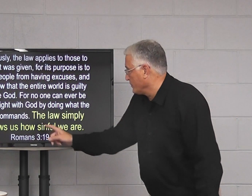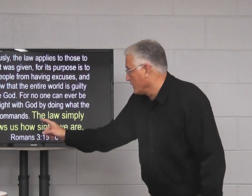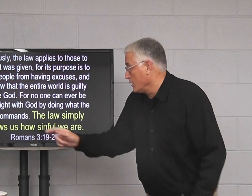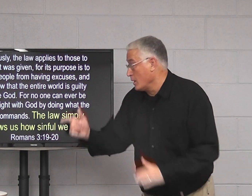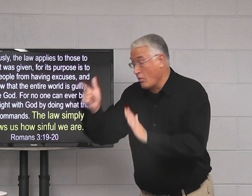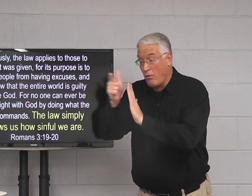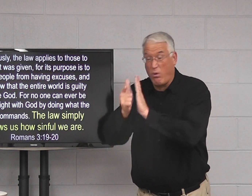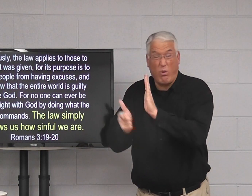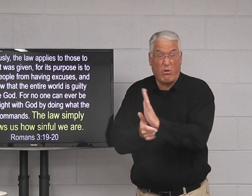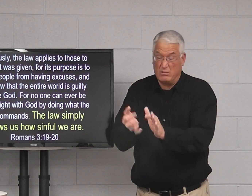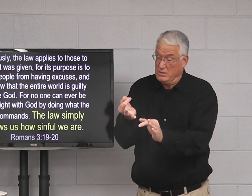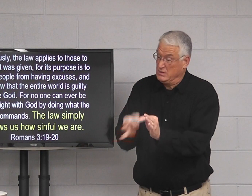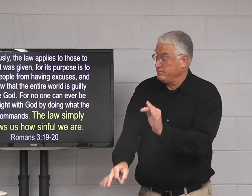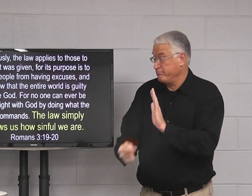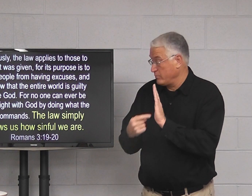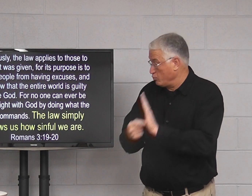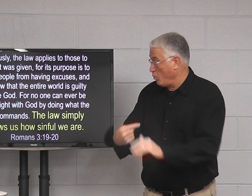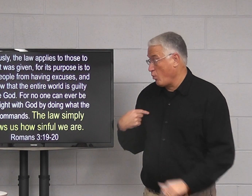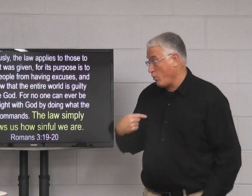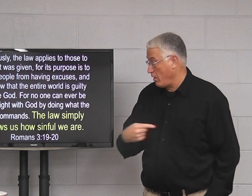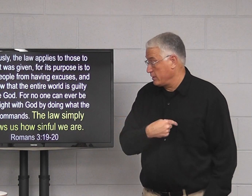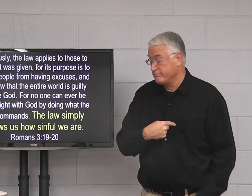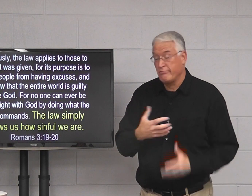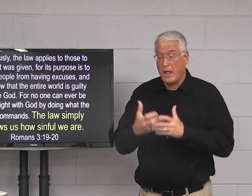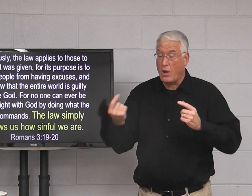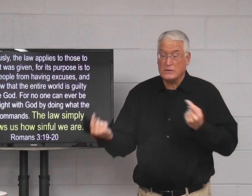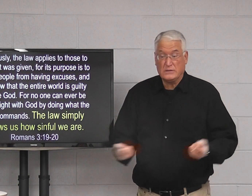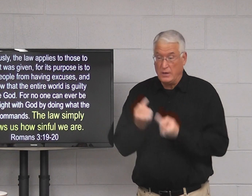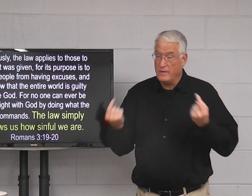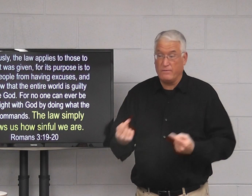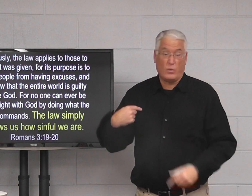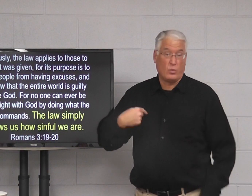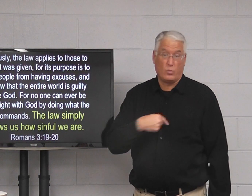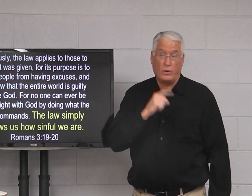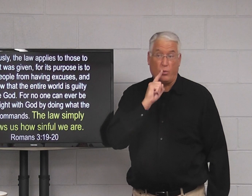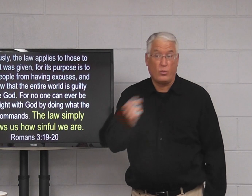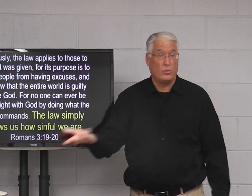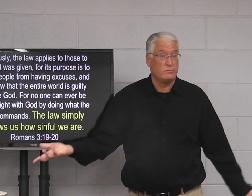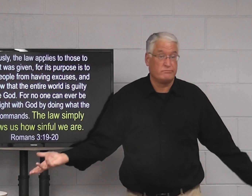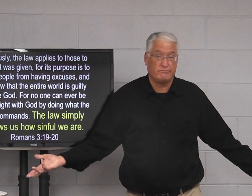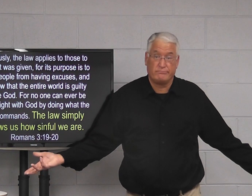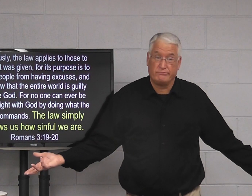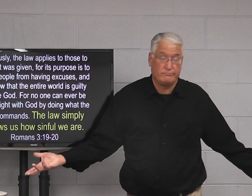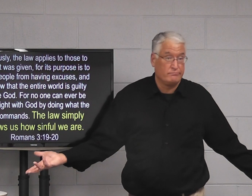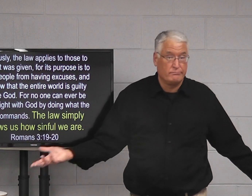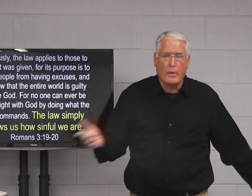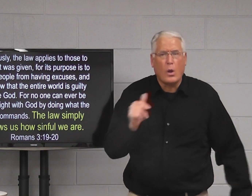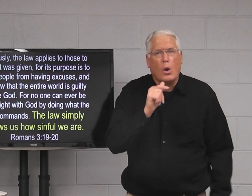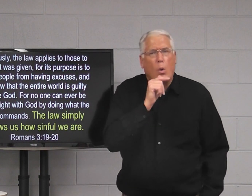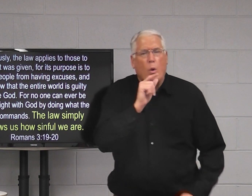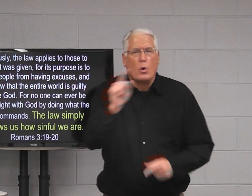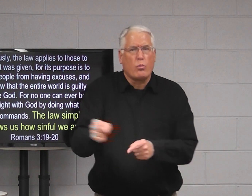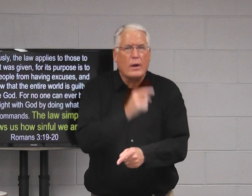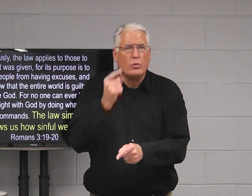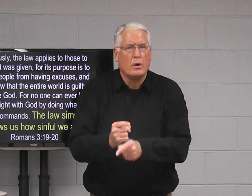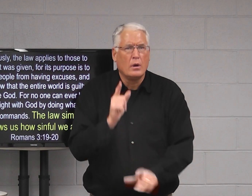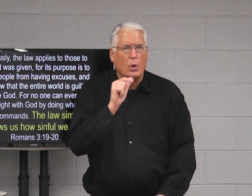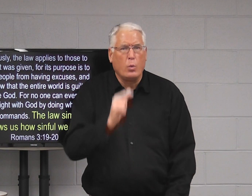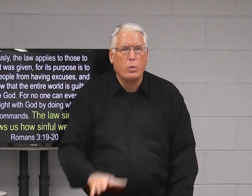The law simply shows us how sinful we are. So, then, who is